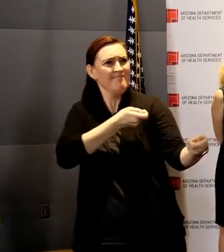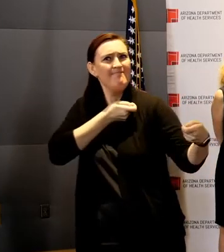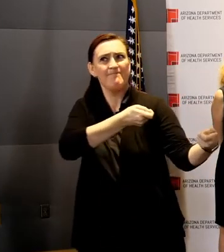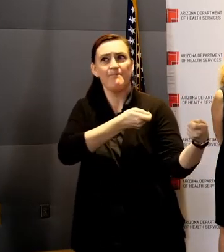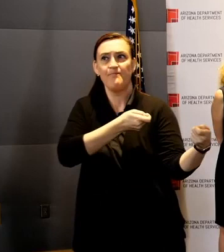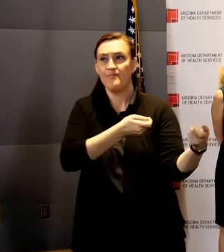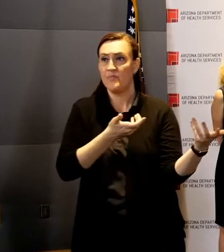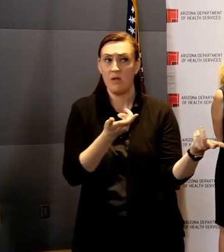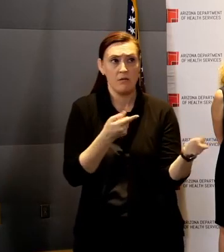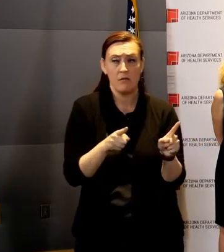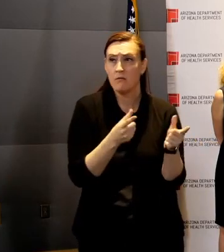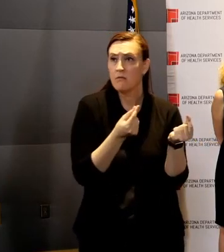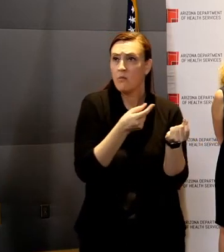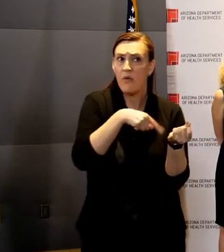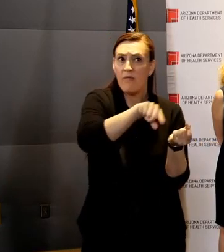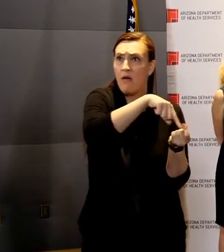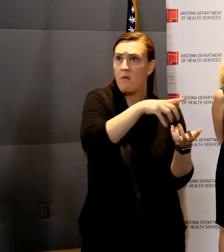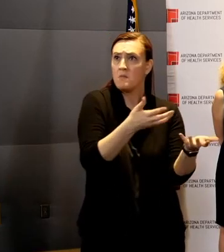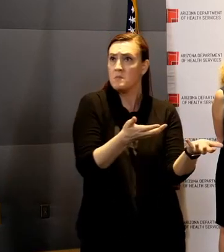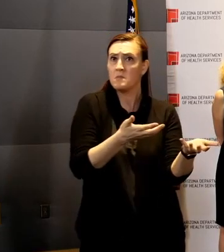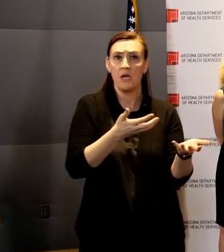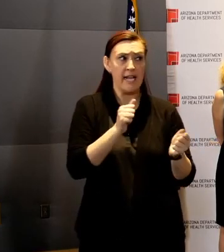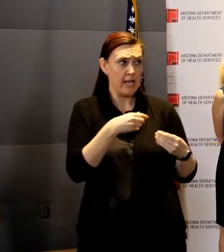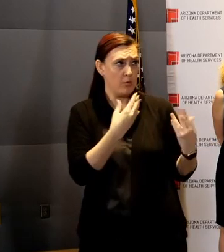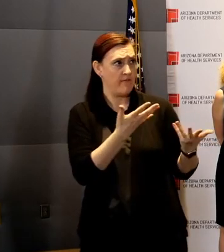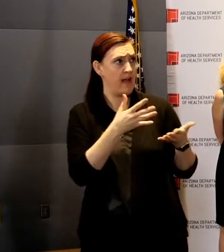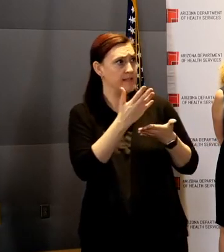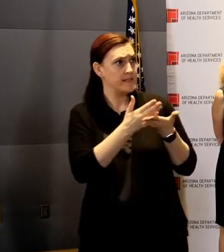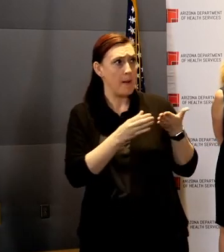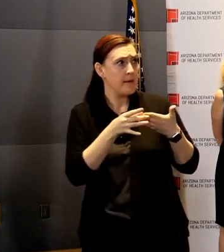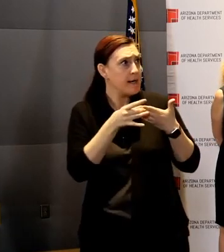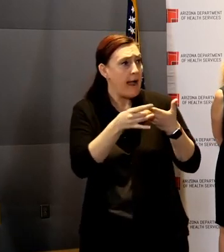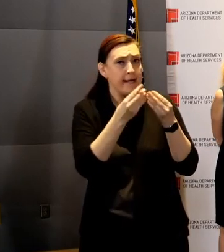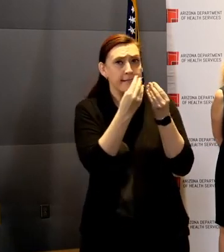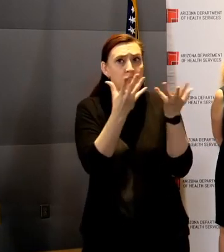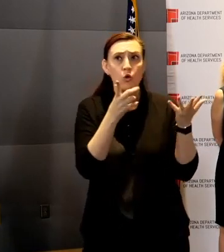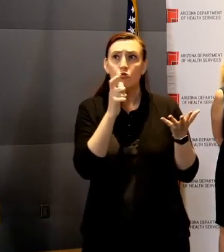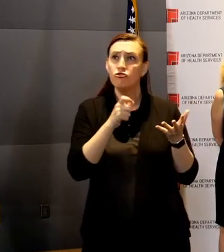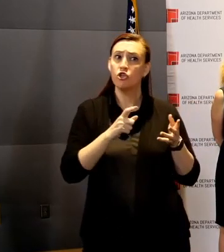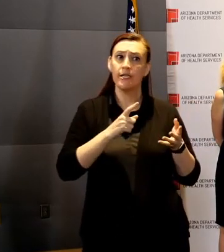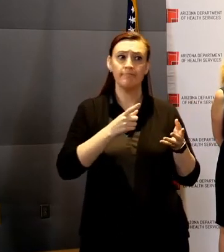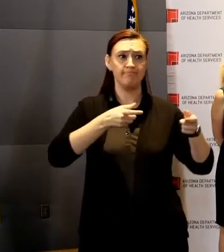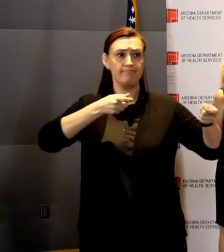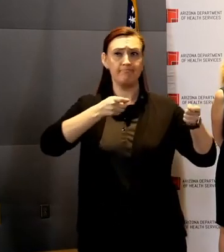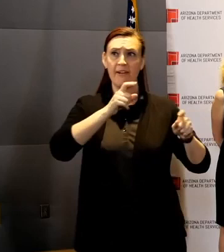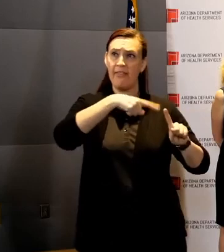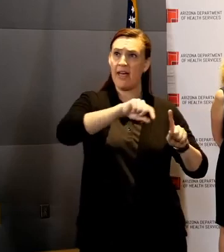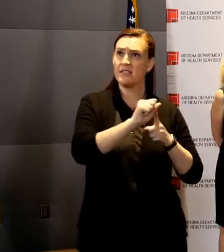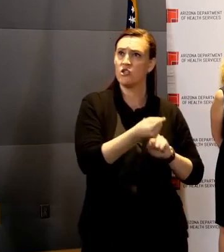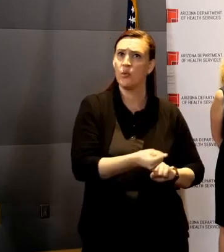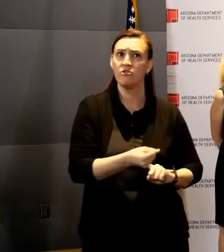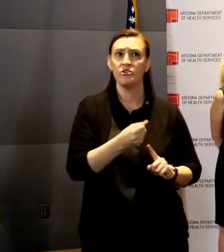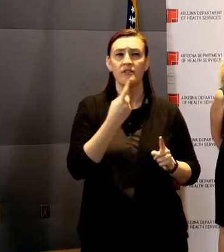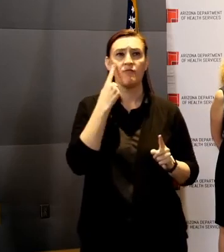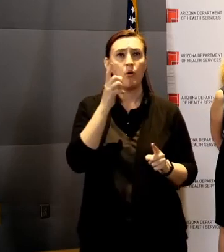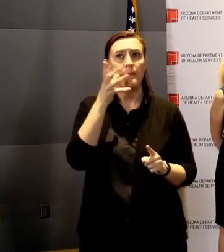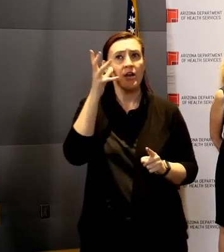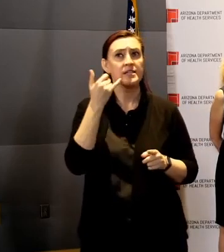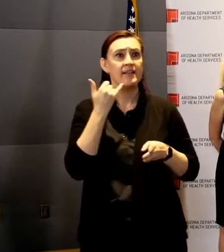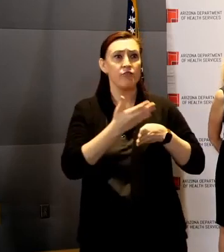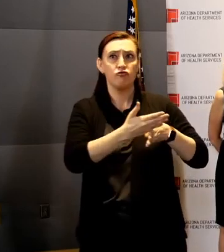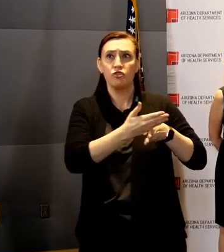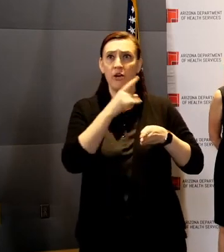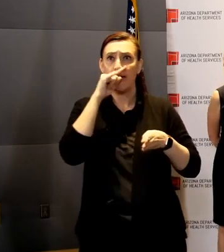on time the way they should. Is that something you could provide guidance on? Who should provide guidance on that to parents with that kind of?